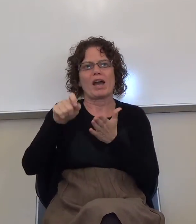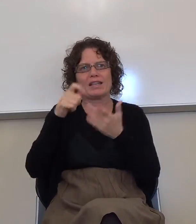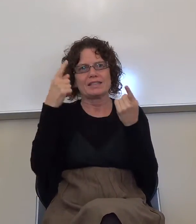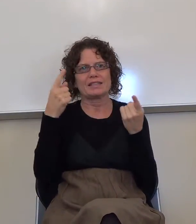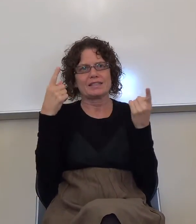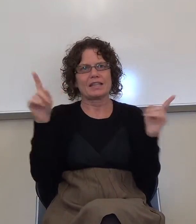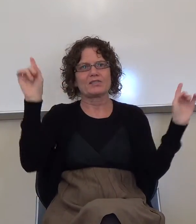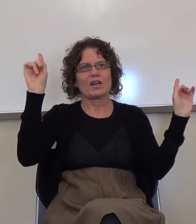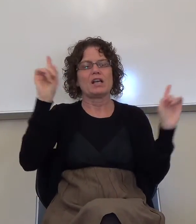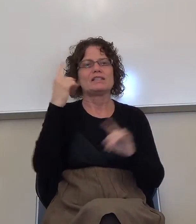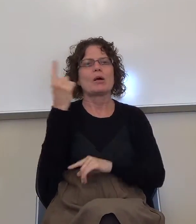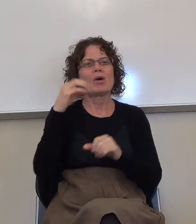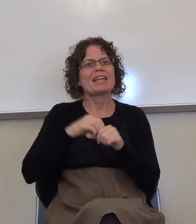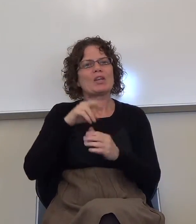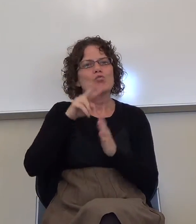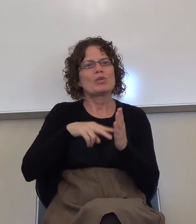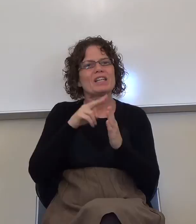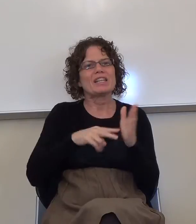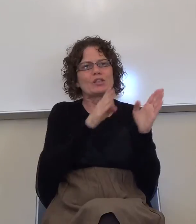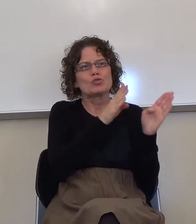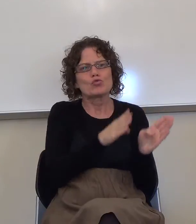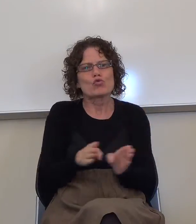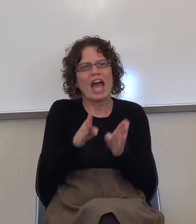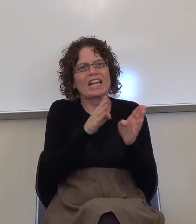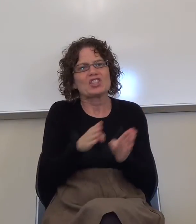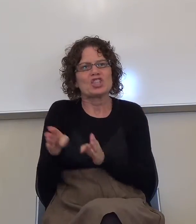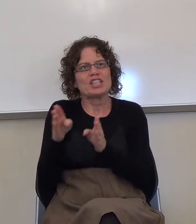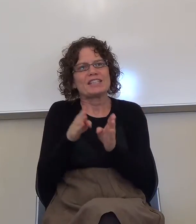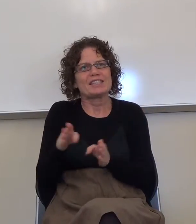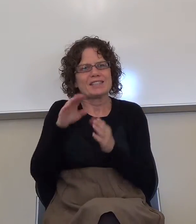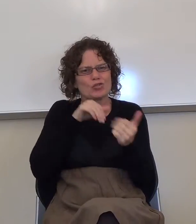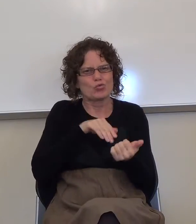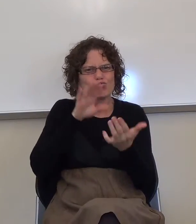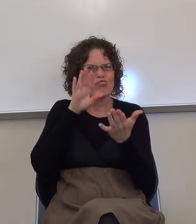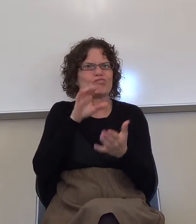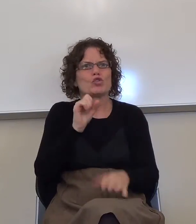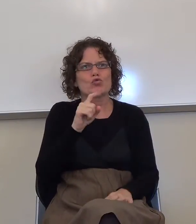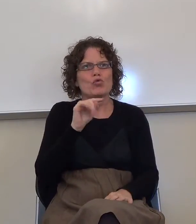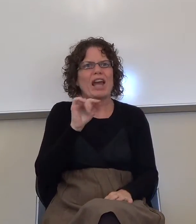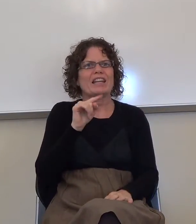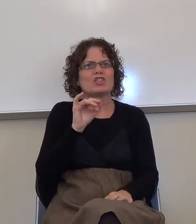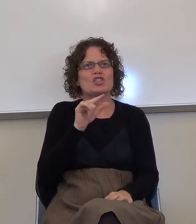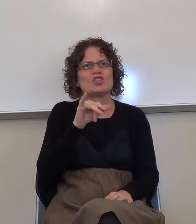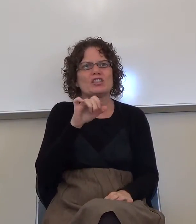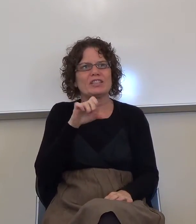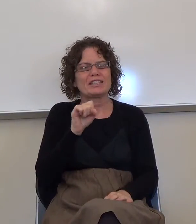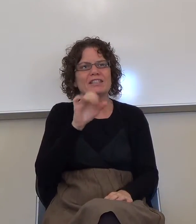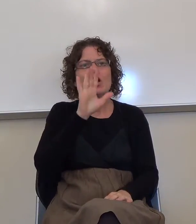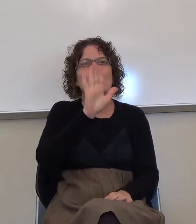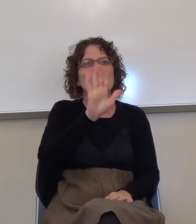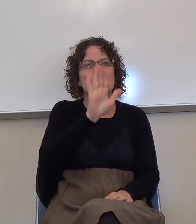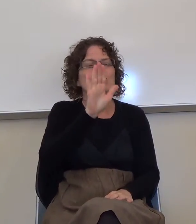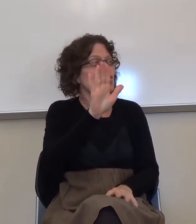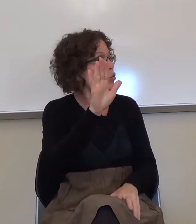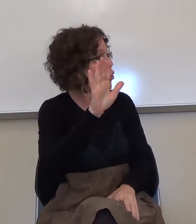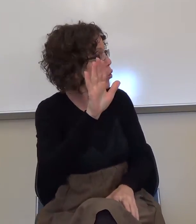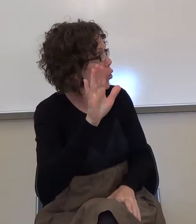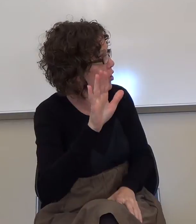Reading Strategies, theoretically, your circles look more like this.